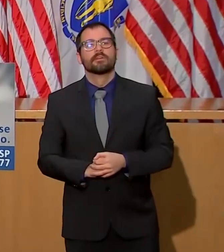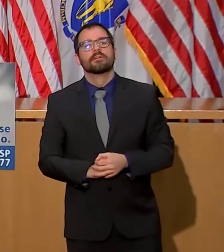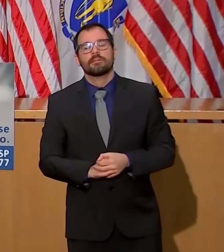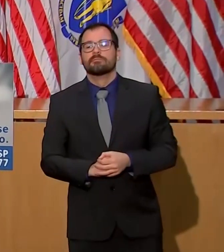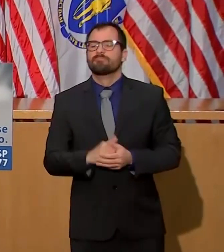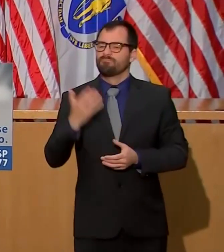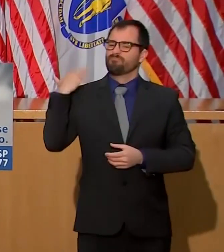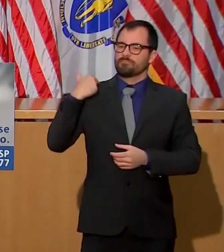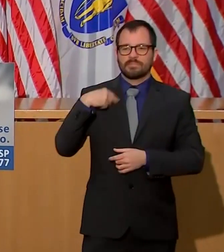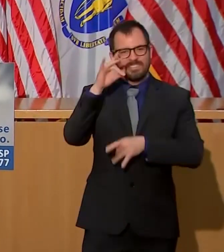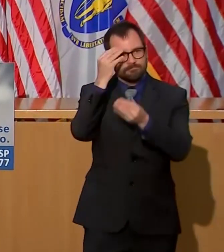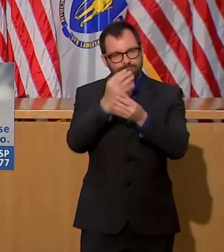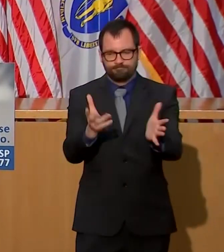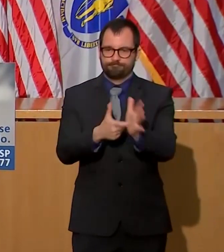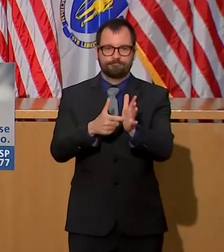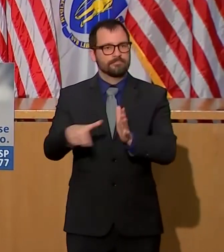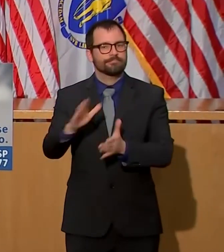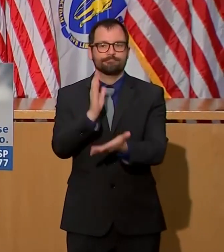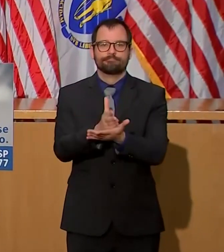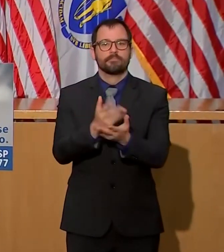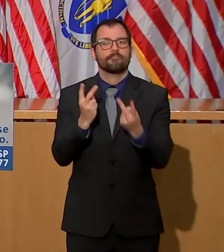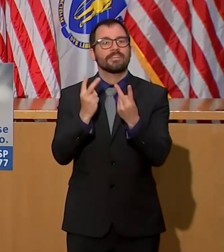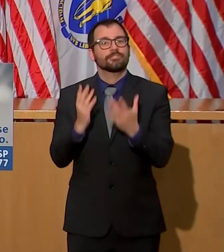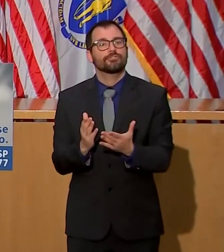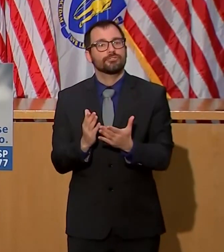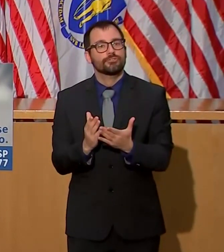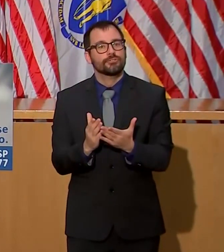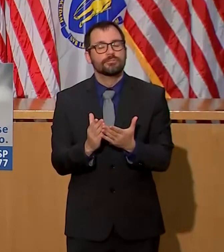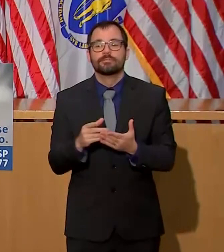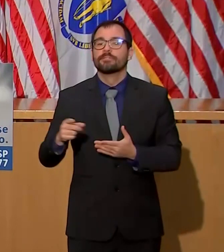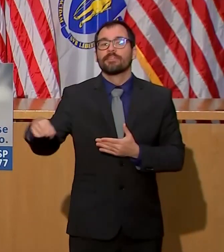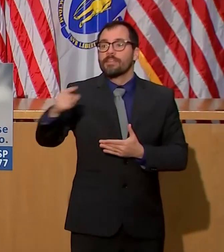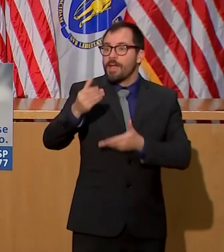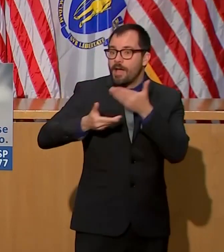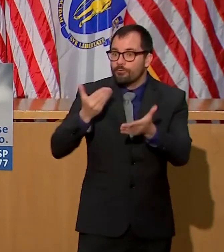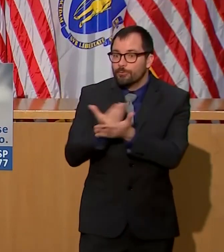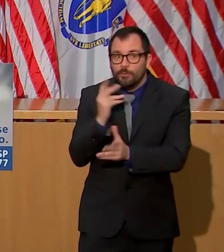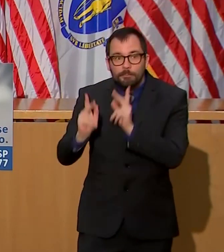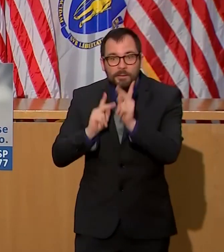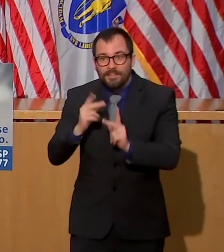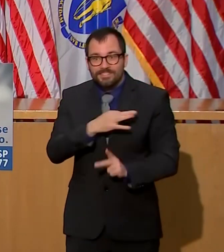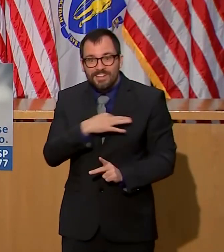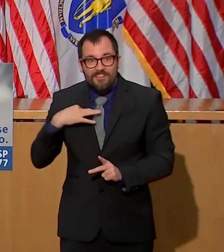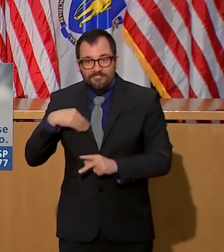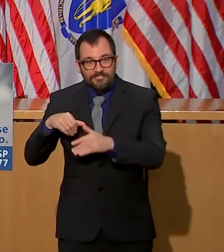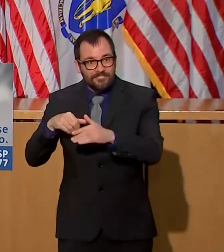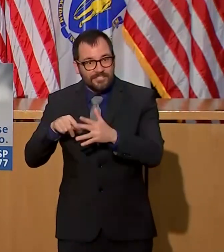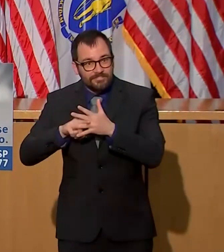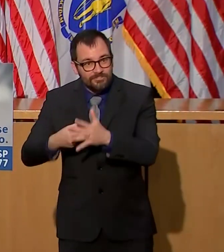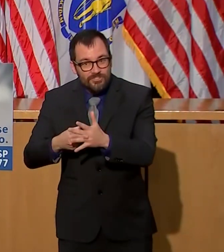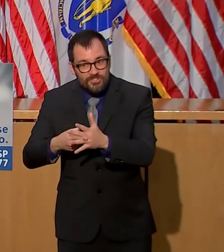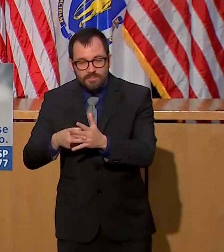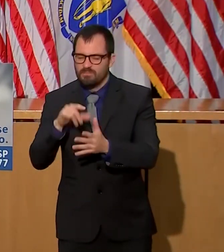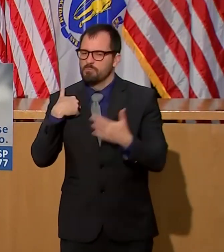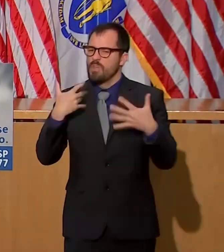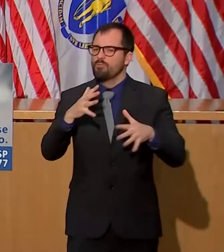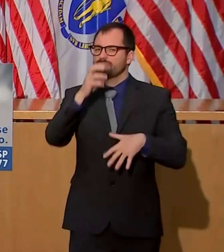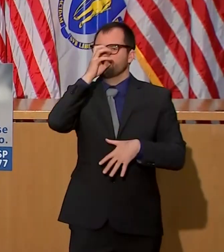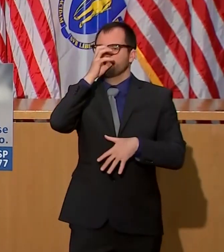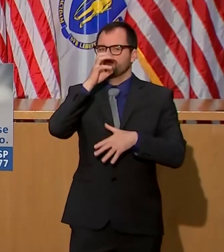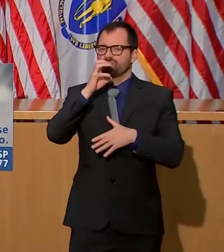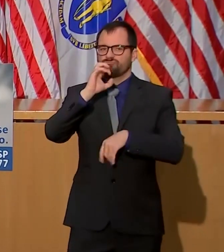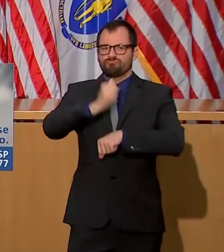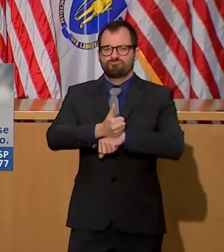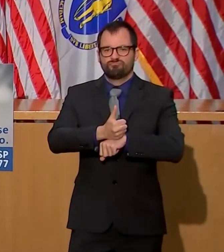Department of Public Health has been assigning an epidemiologist and nurses to support the staff who are currently working directly with residents